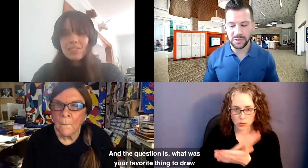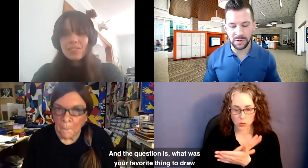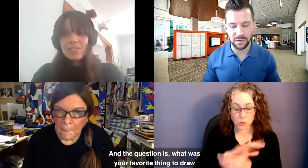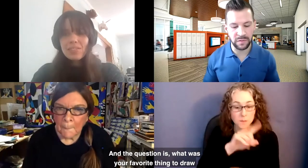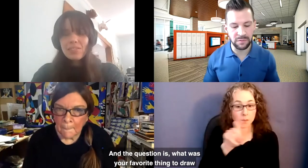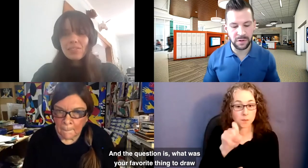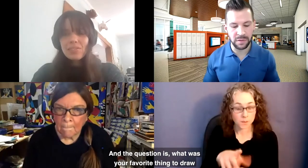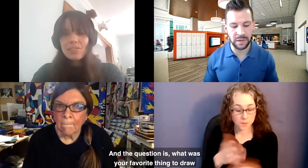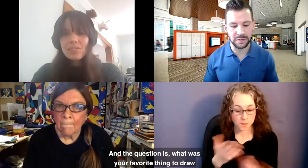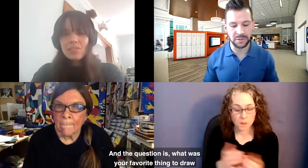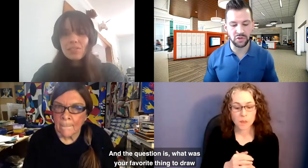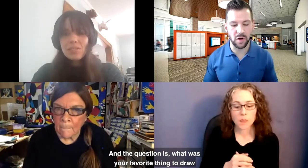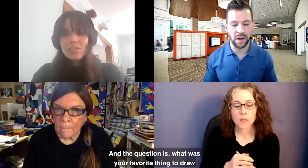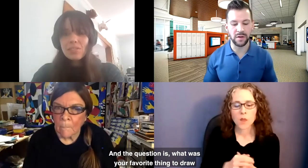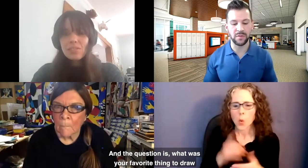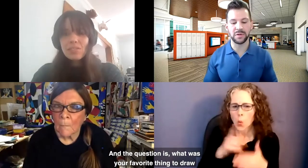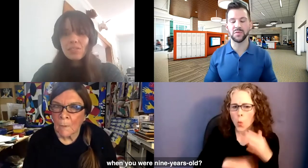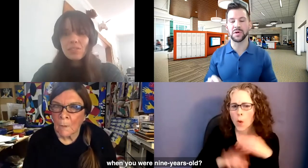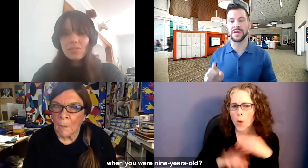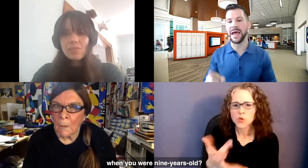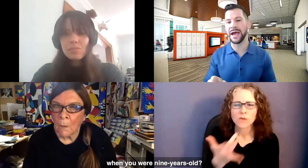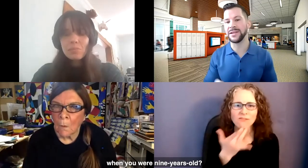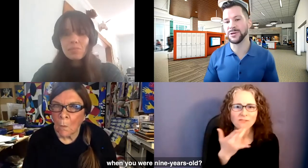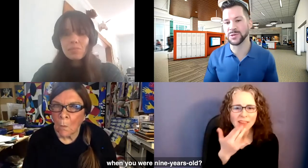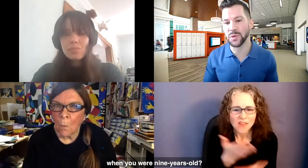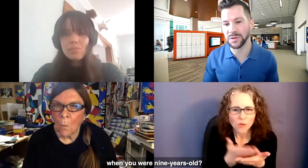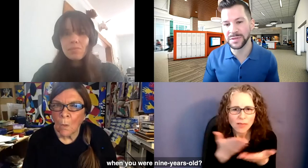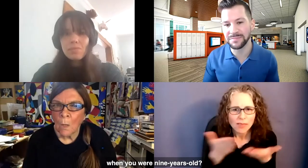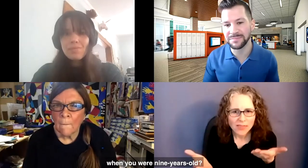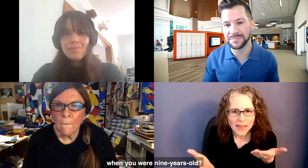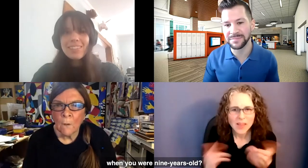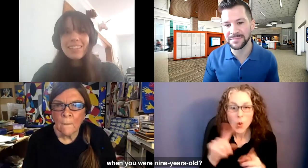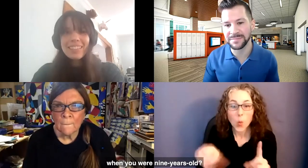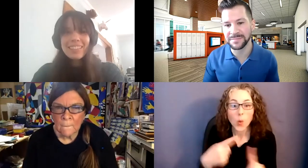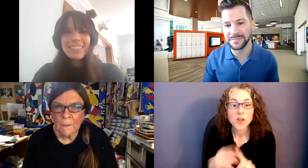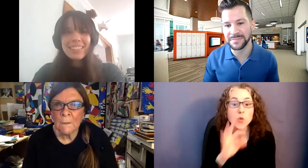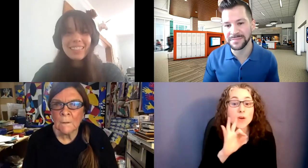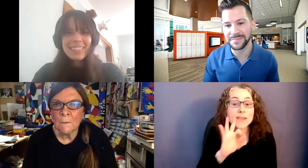what was your favorite thing to draw when you were nine years old?